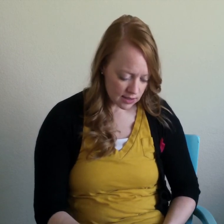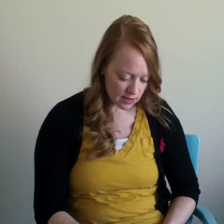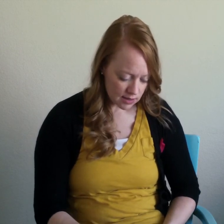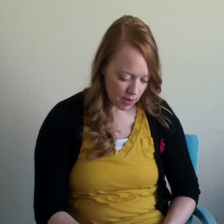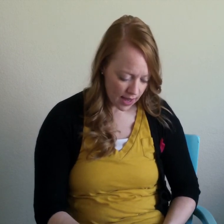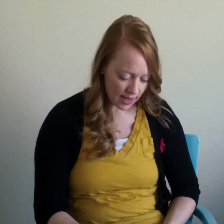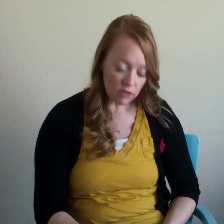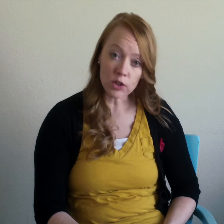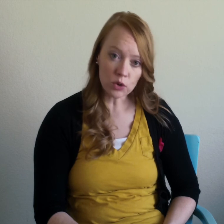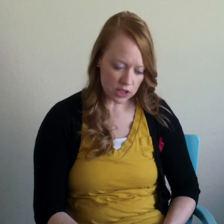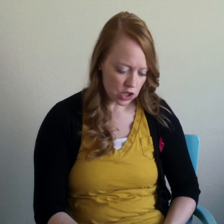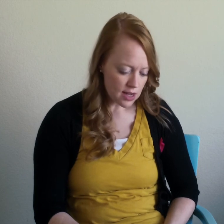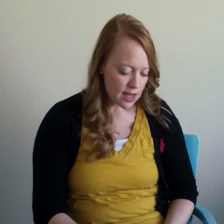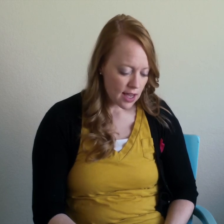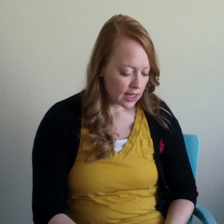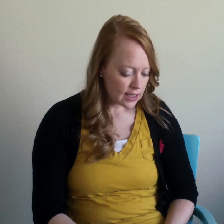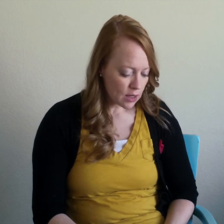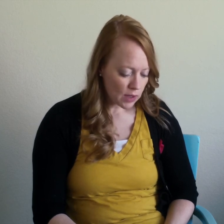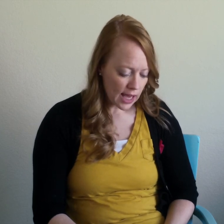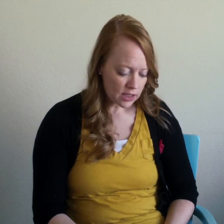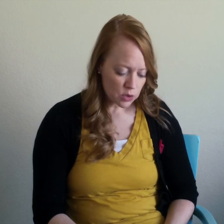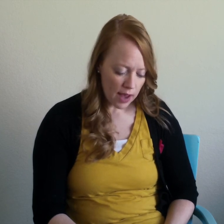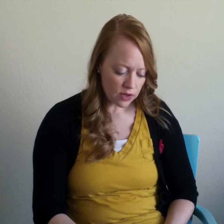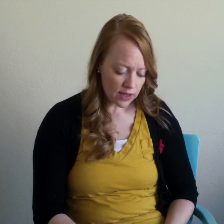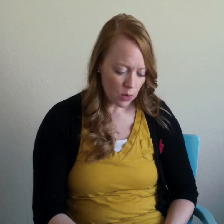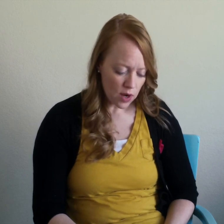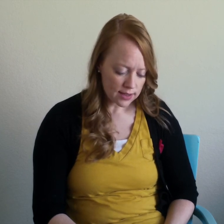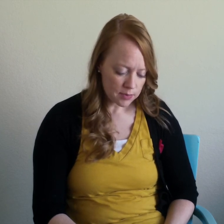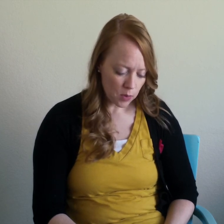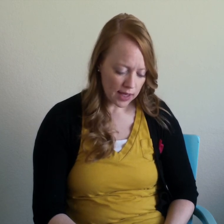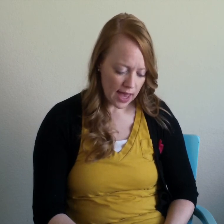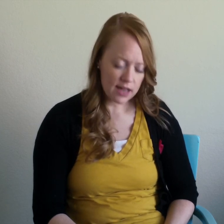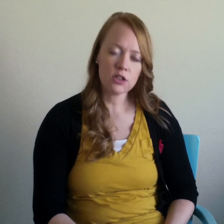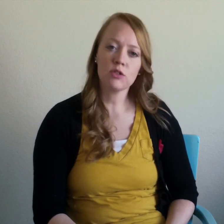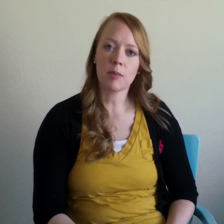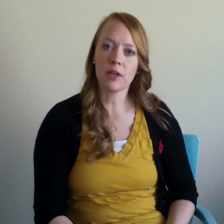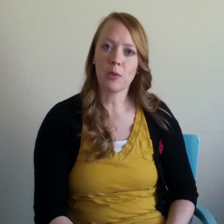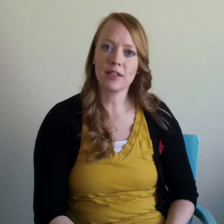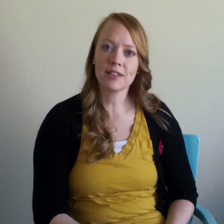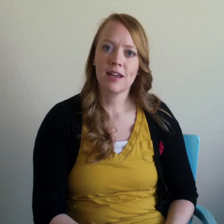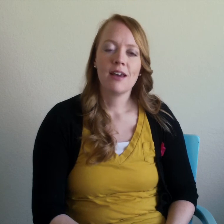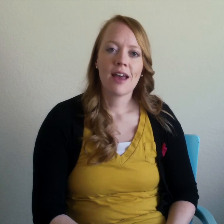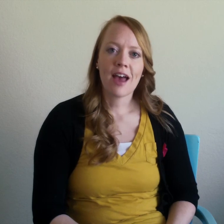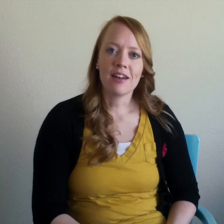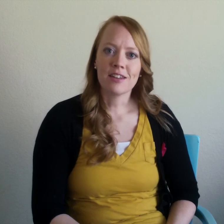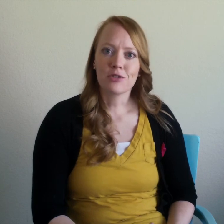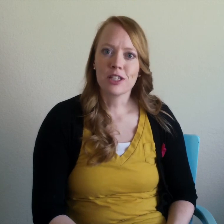by calvin coolidge and he said we can't do everything at once but we can do something at once and this really